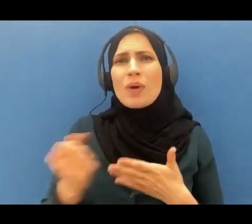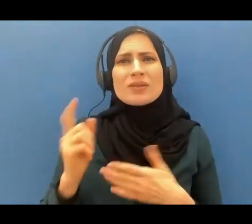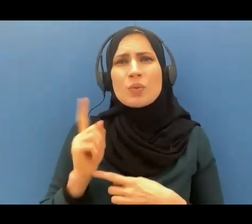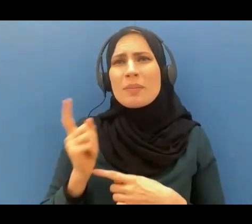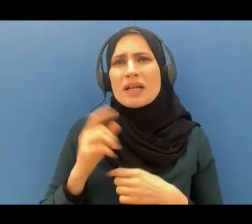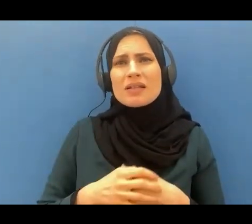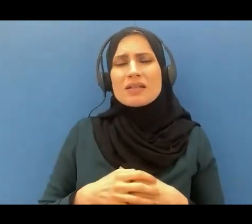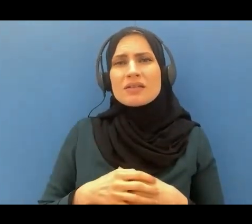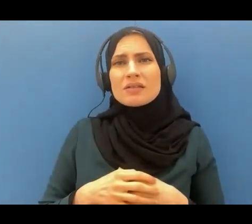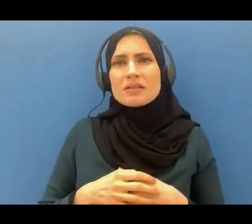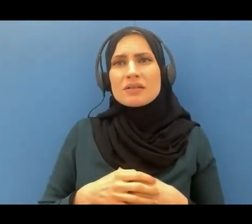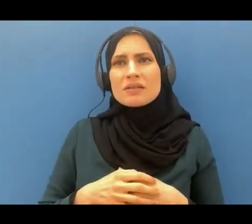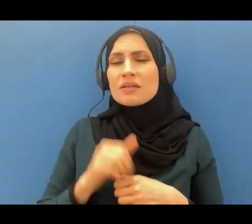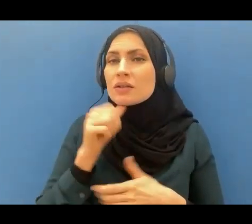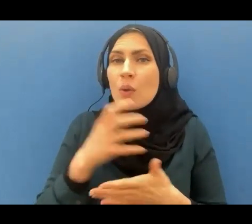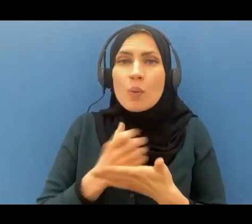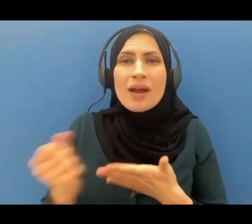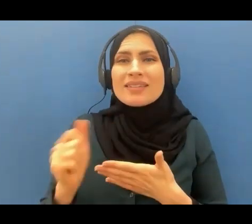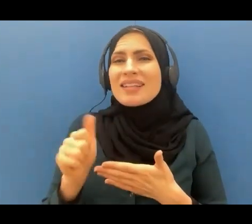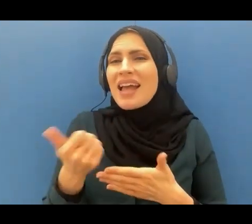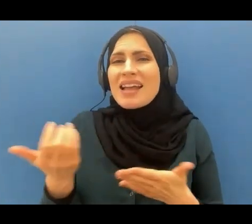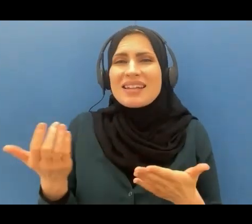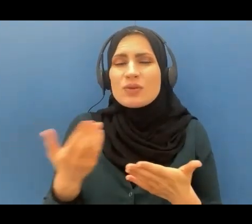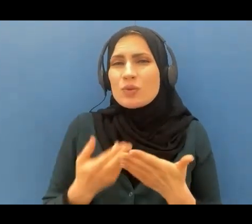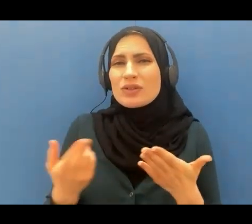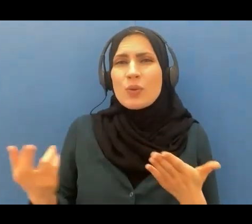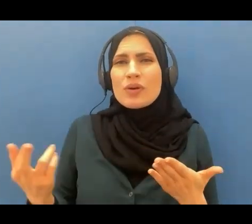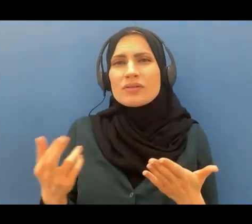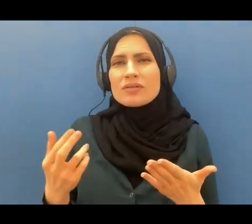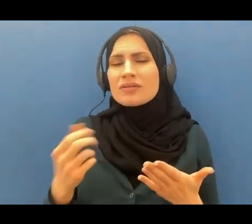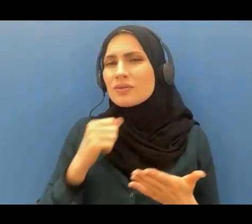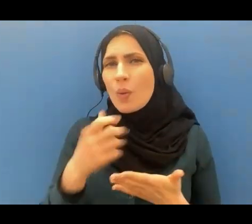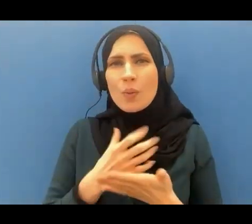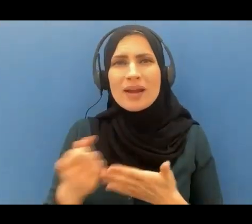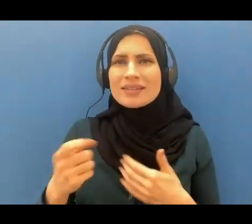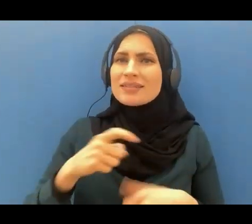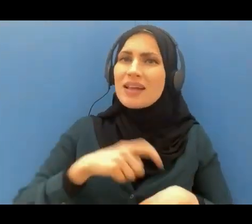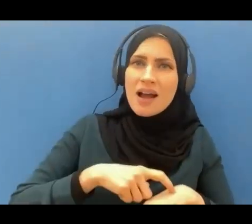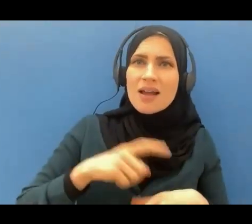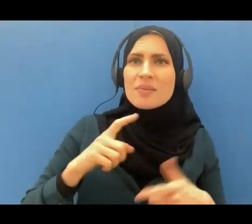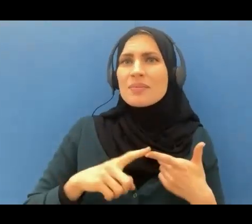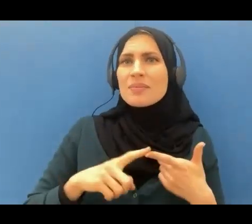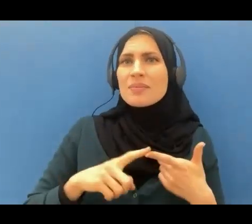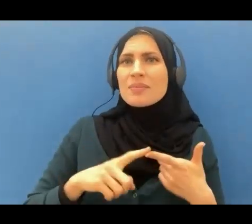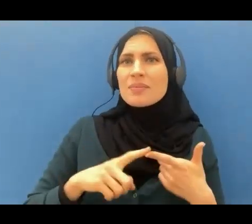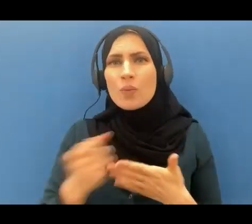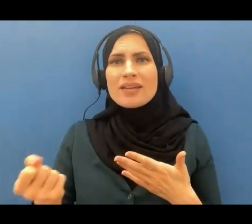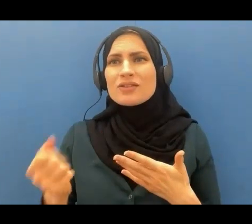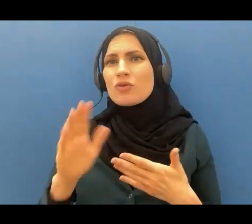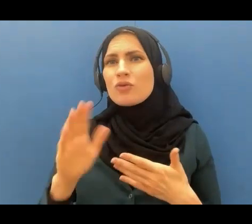to waste any resource to waste your time to waste your money to waste